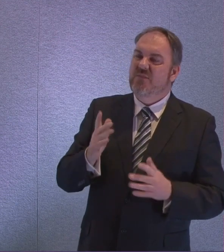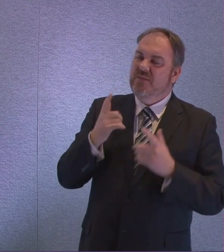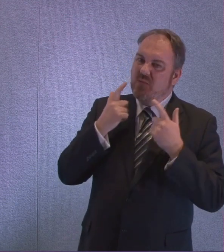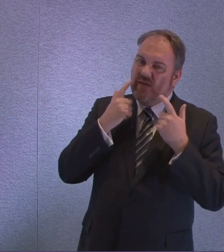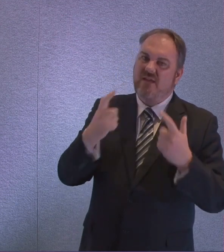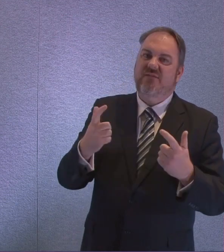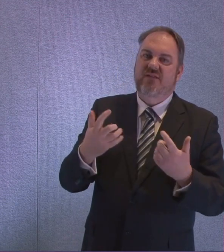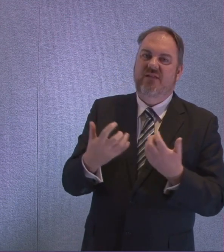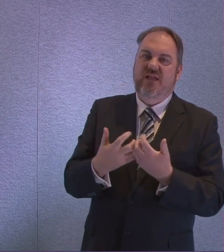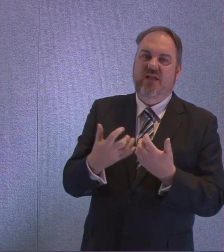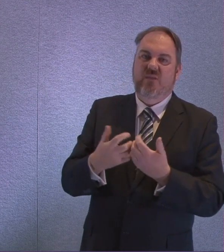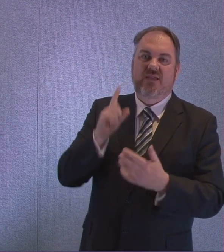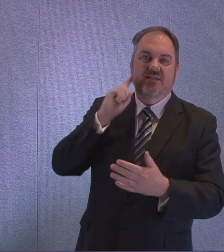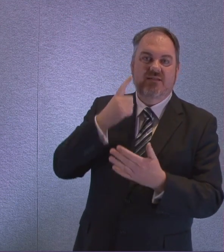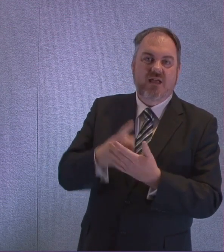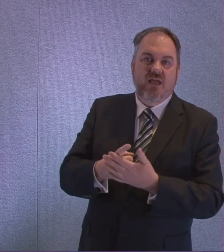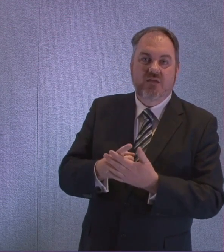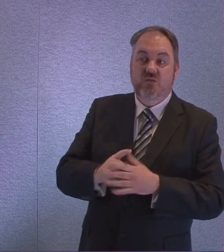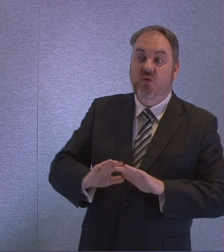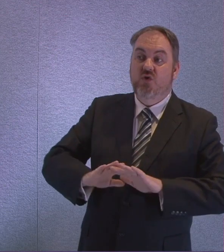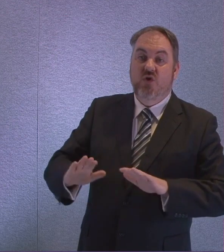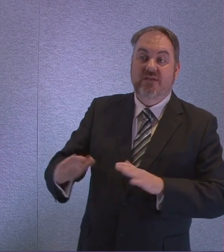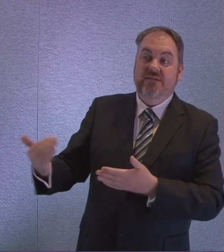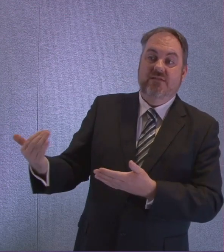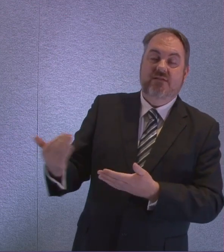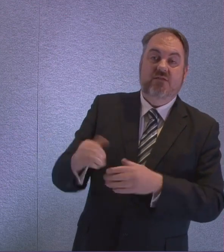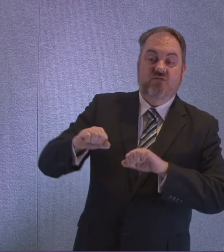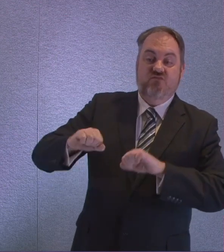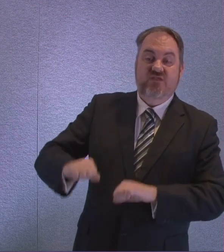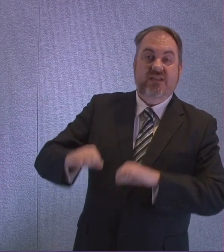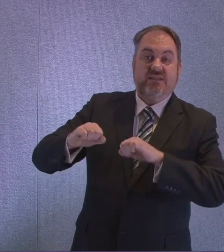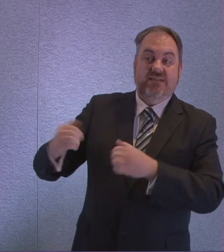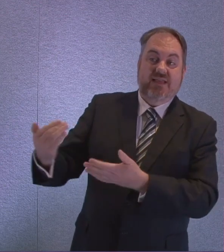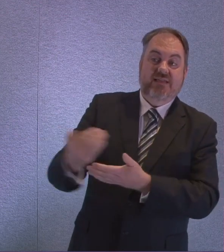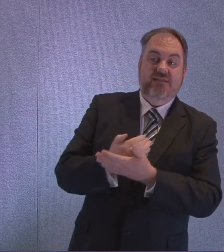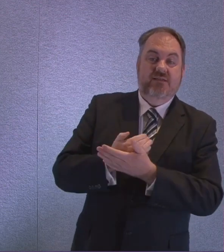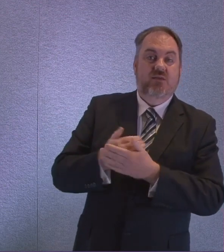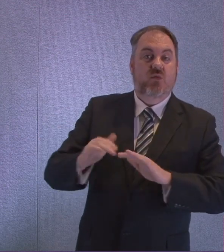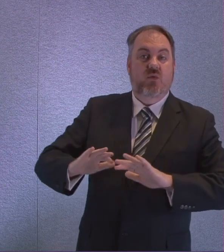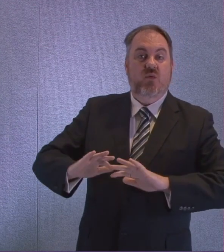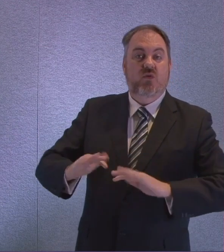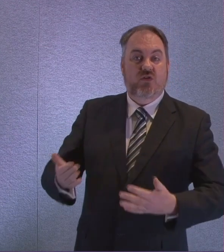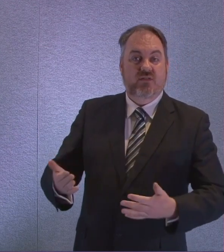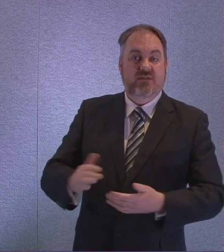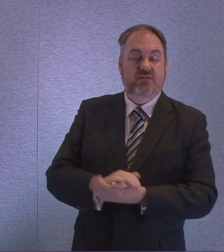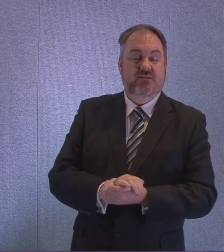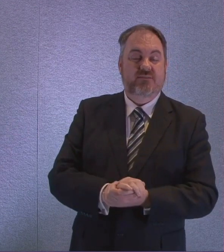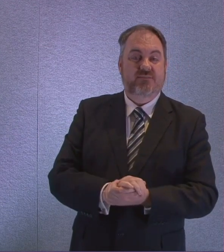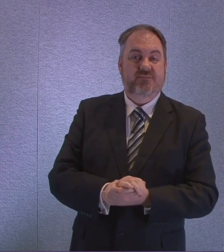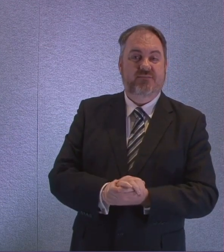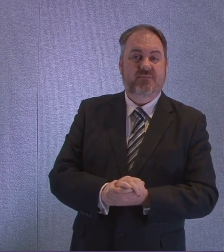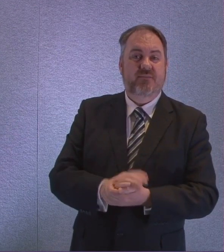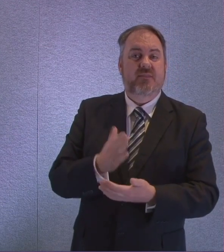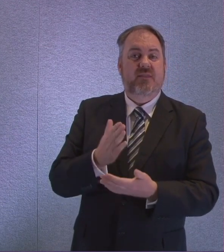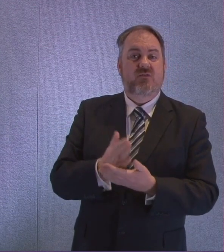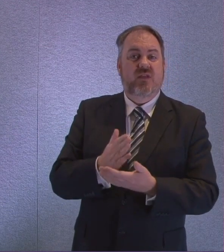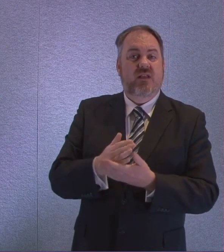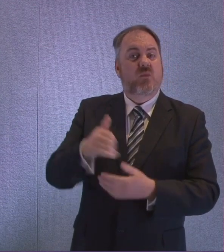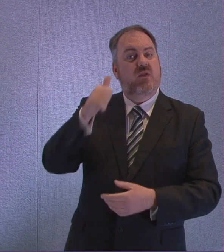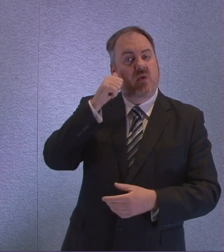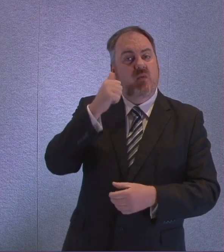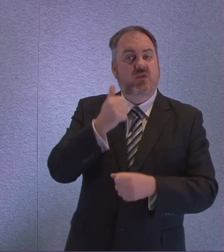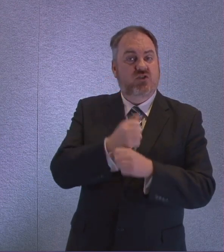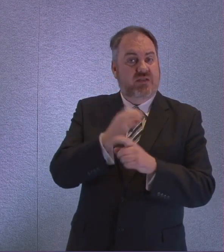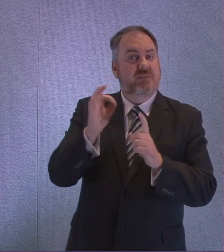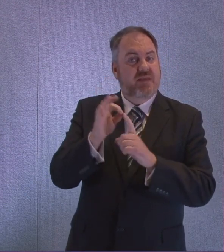taken forward between the medical professionals we have advising the government like the chief medical officer and in this case GPs in